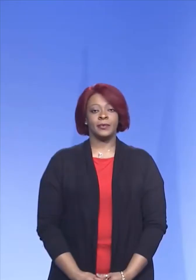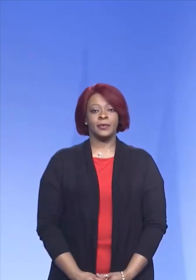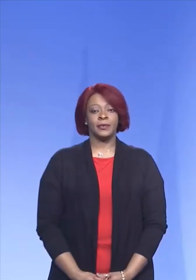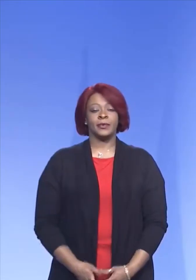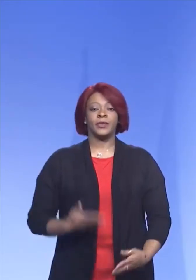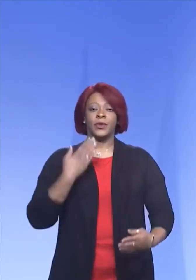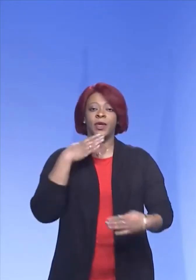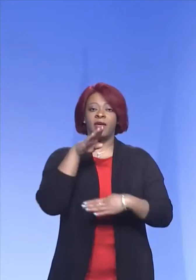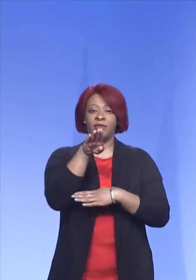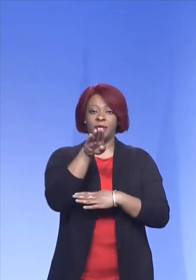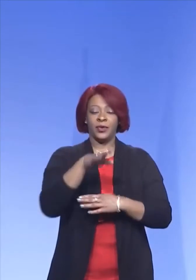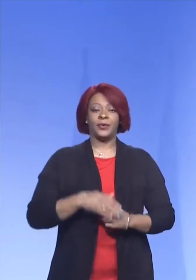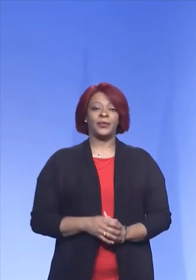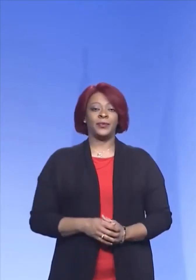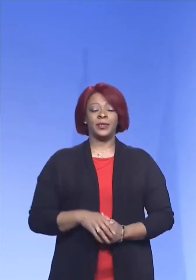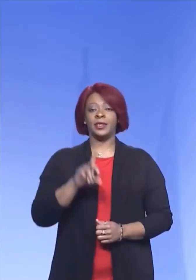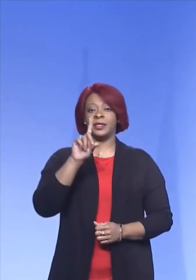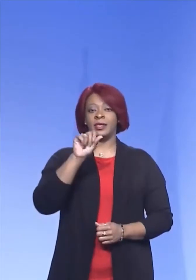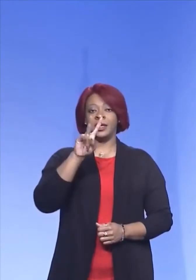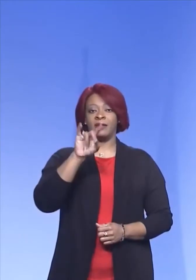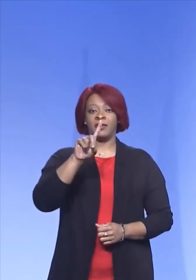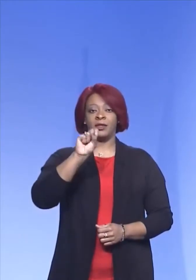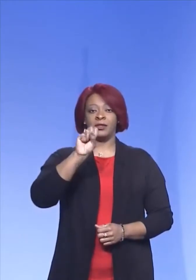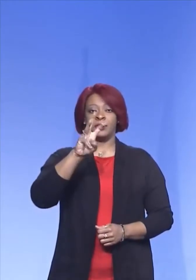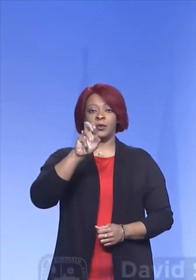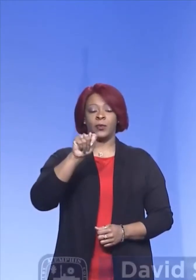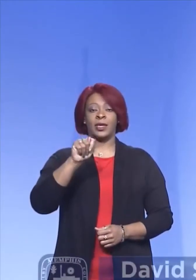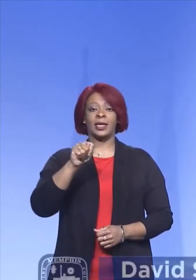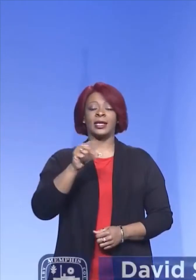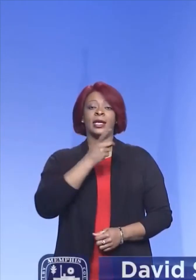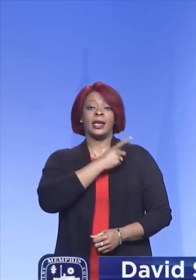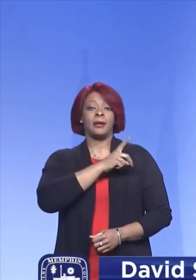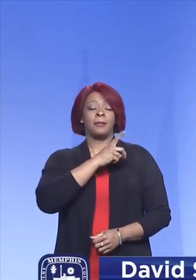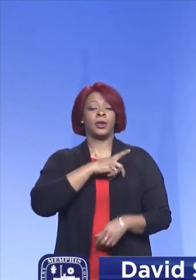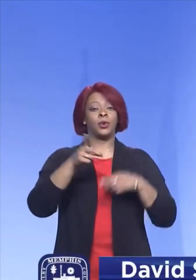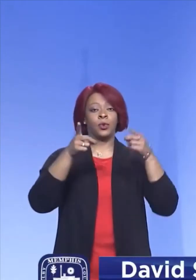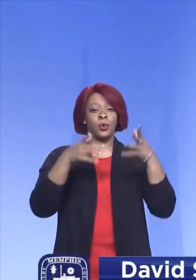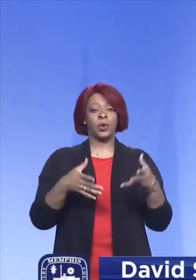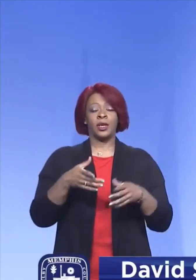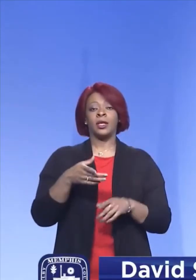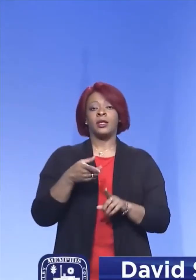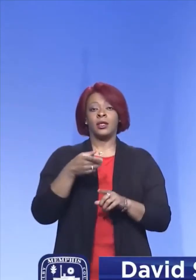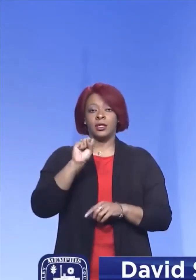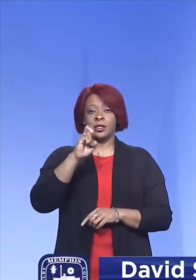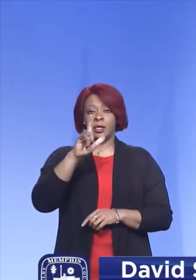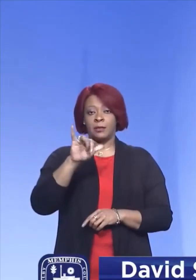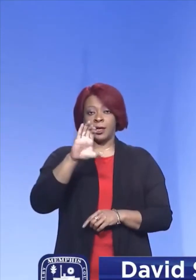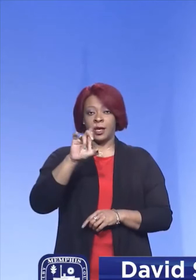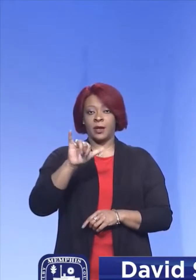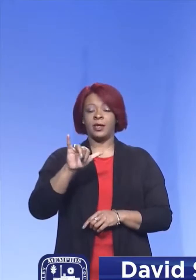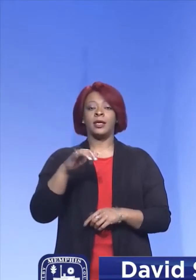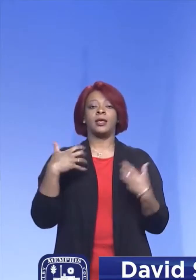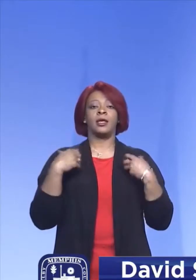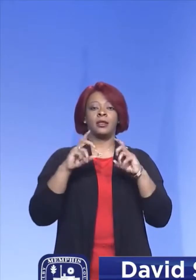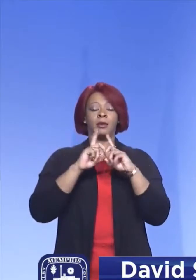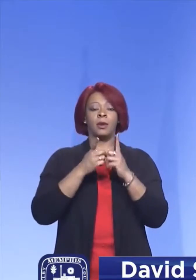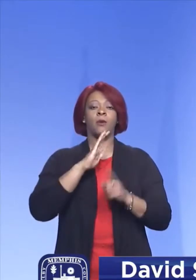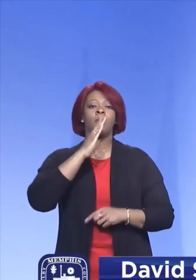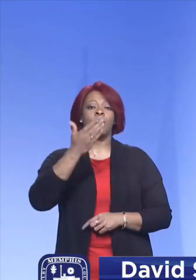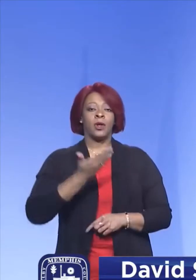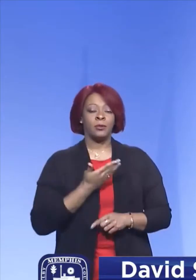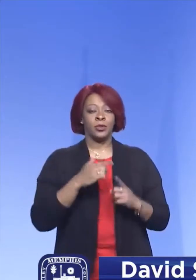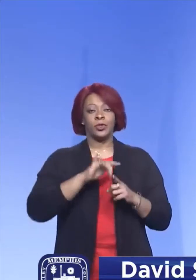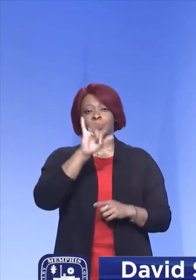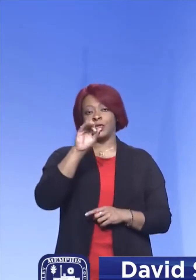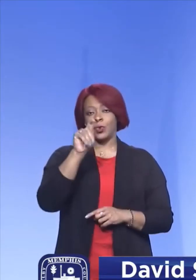Good afternoon. I'm David Sweat, Deputy Director of the Shelby County Health Department. I'd like to welcome you to the City of Memphis and Shelby County Joint